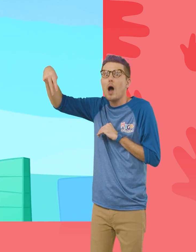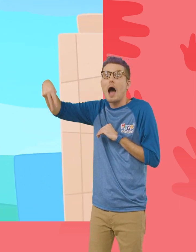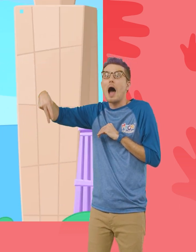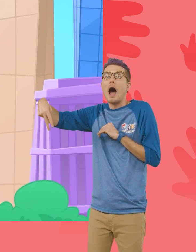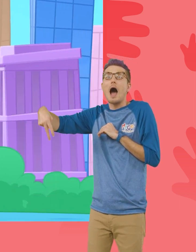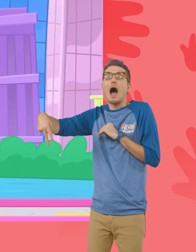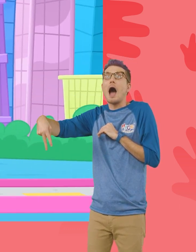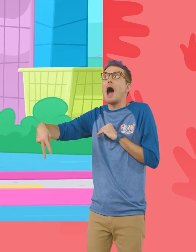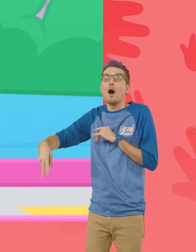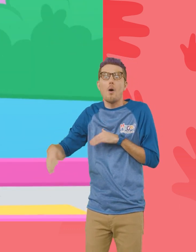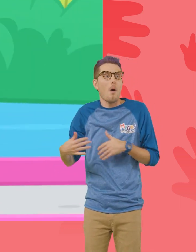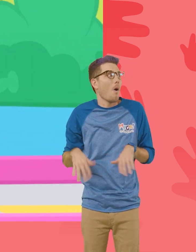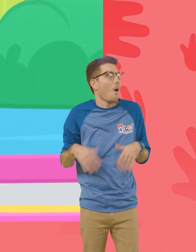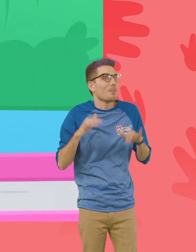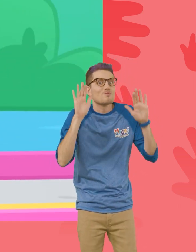That was great!